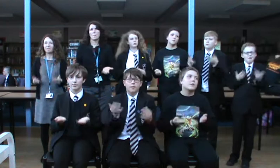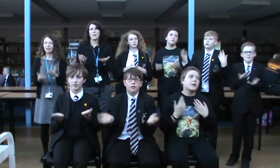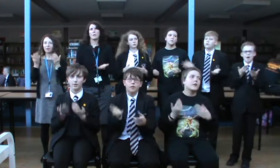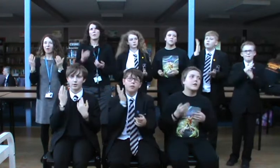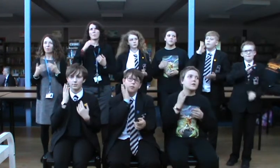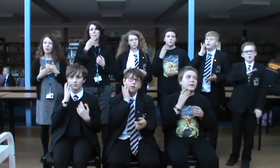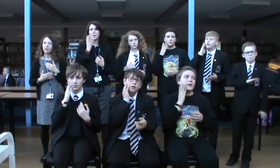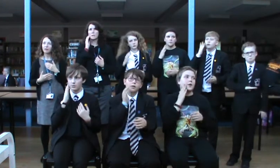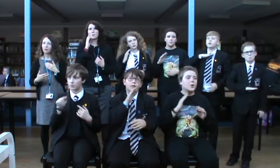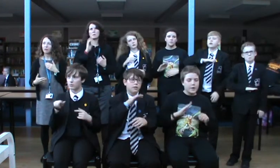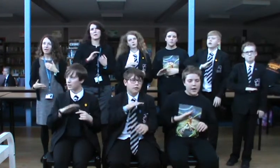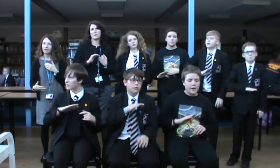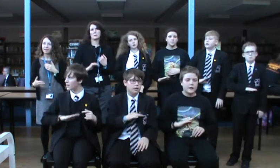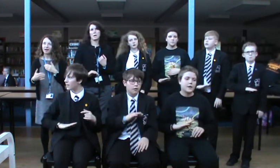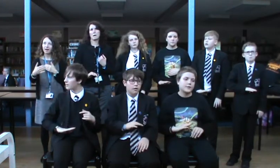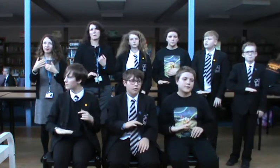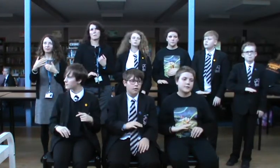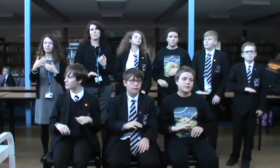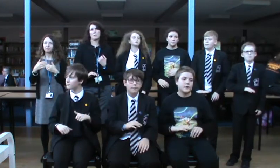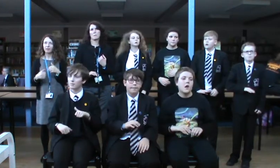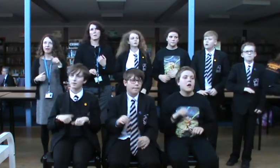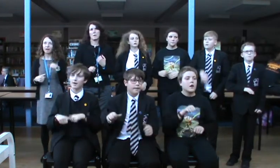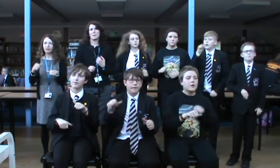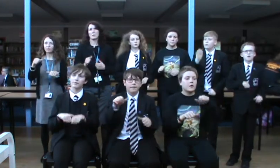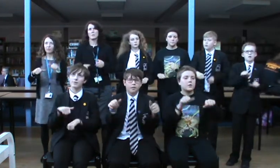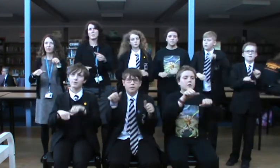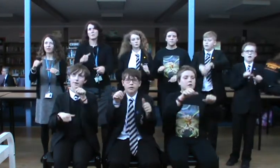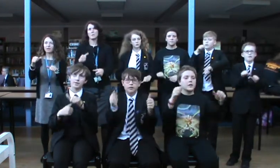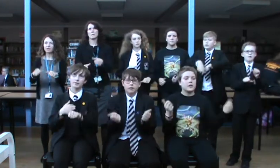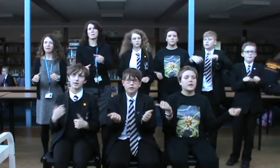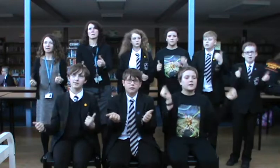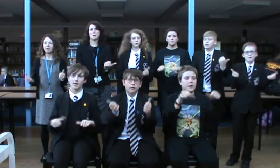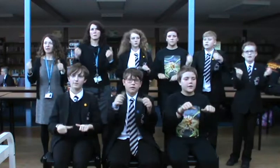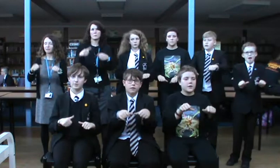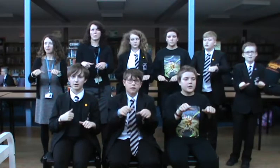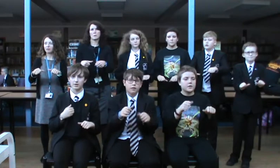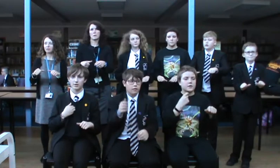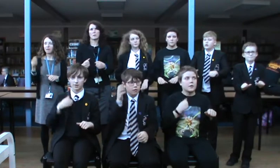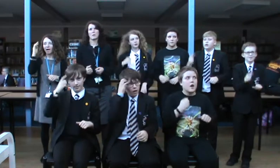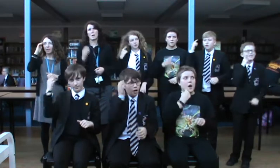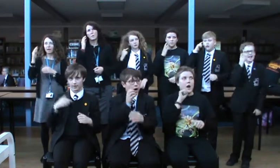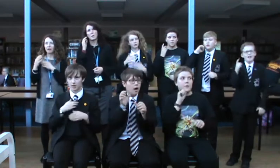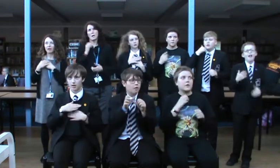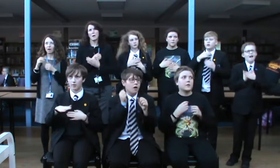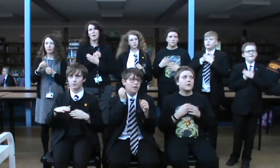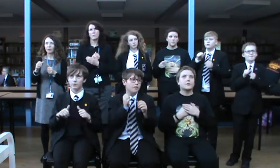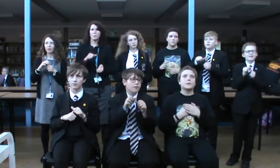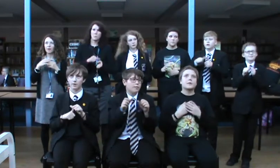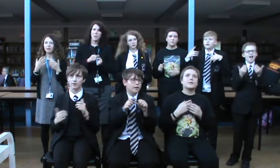give it all for you in time And out of all these things I've done I think I love you better